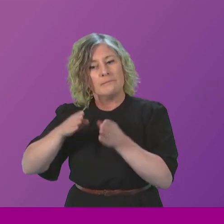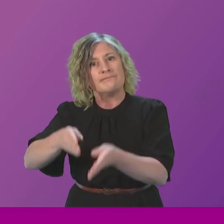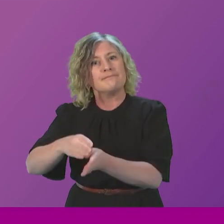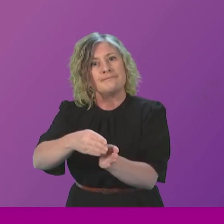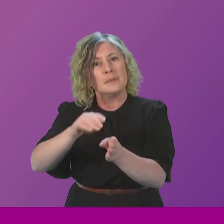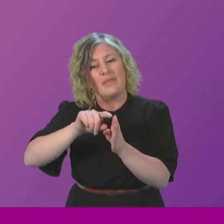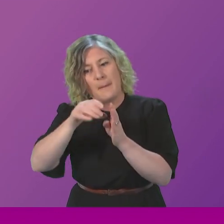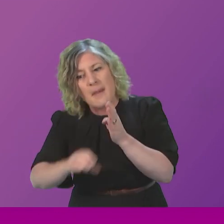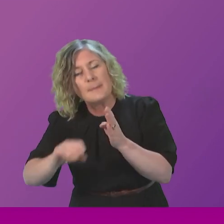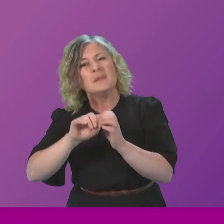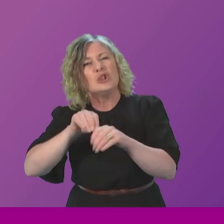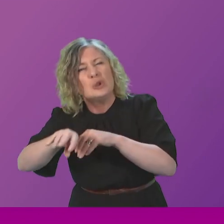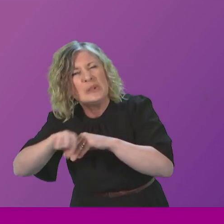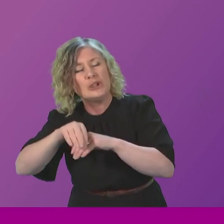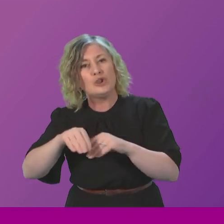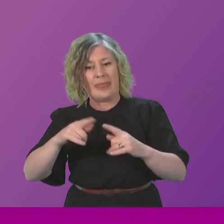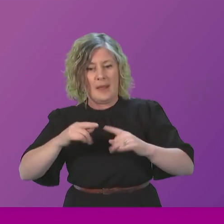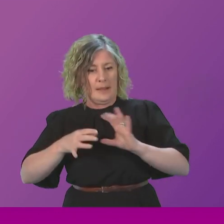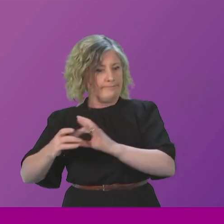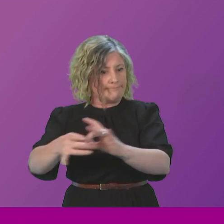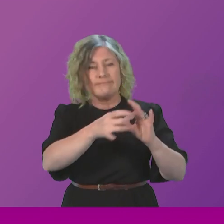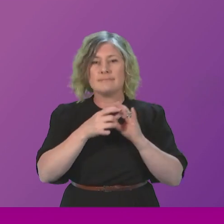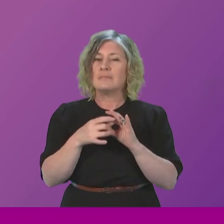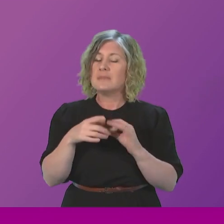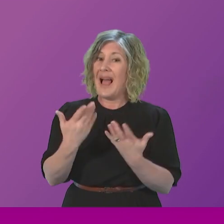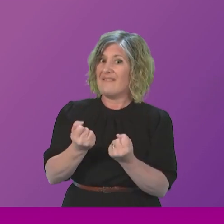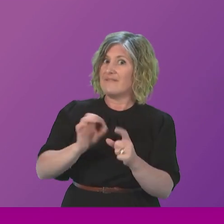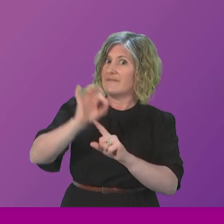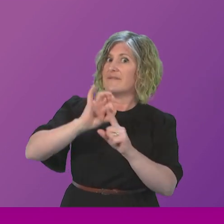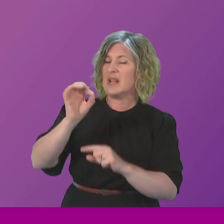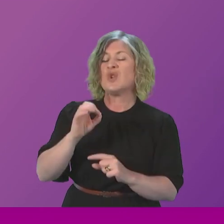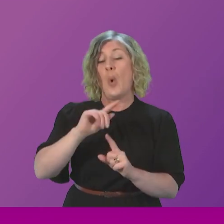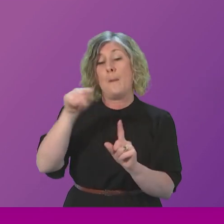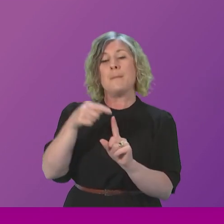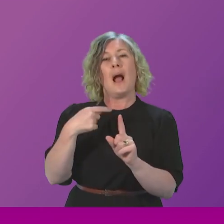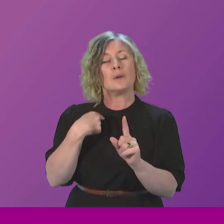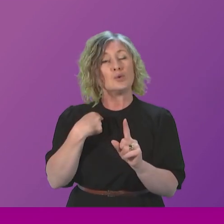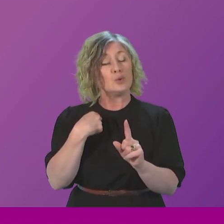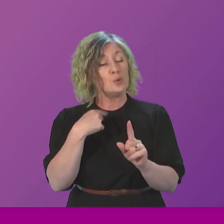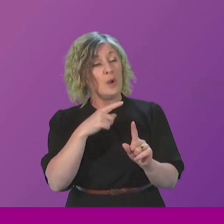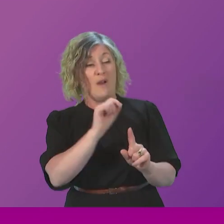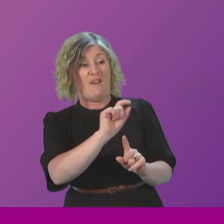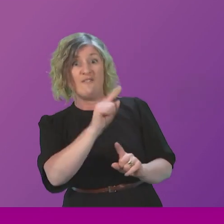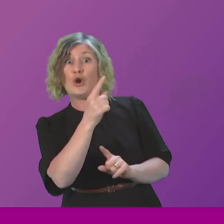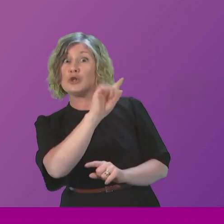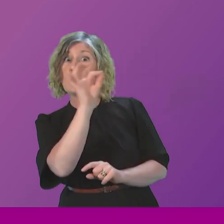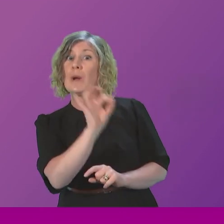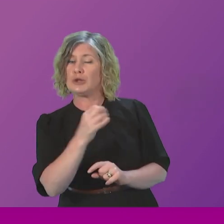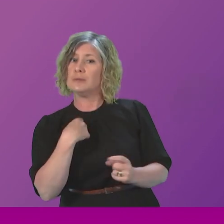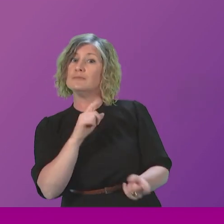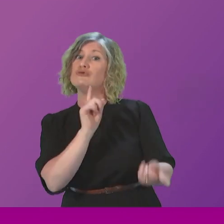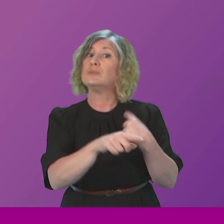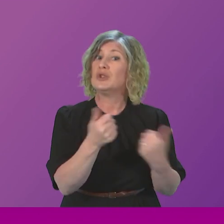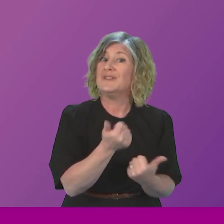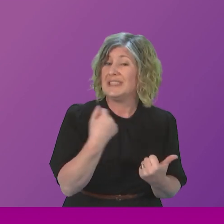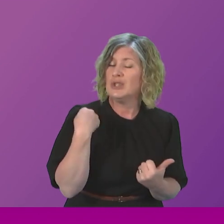that we take extremely seriously. And I would end just on the point perhaps that I started on with Ascol Hamilton's response to his first question, that